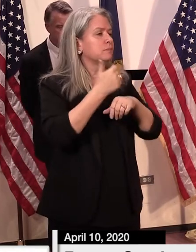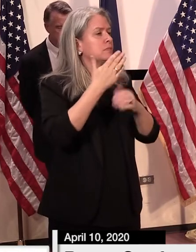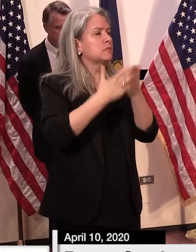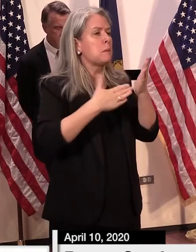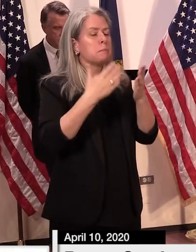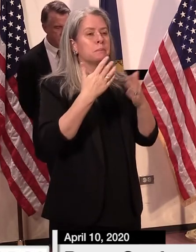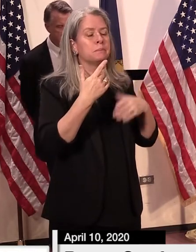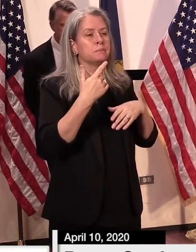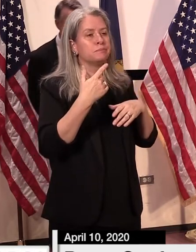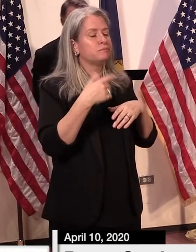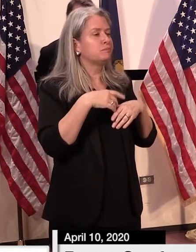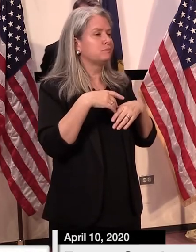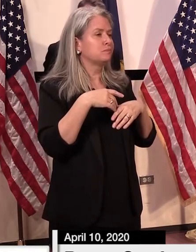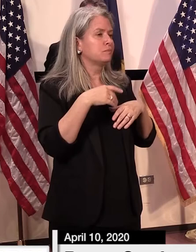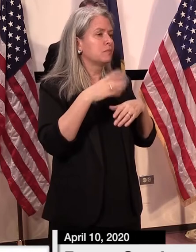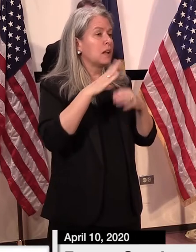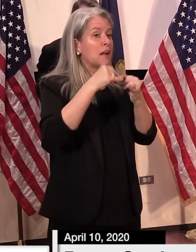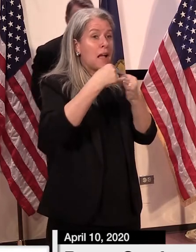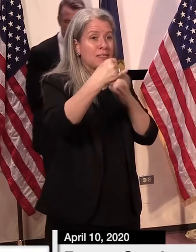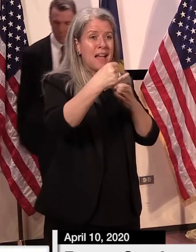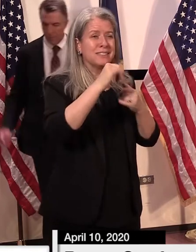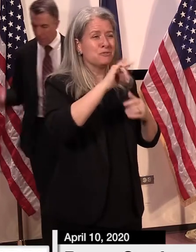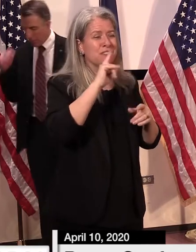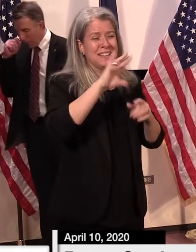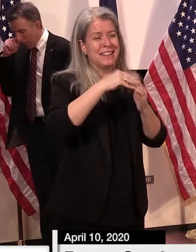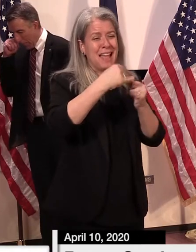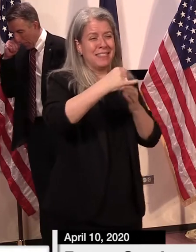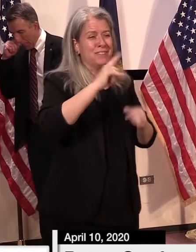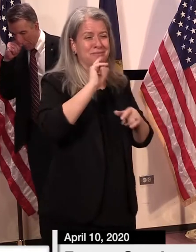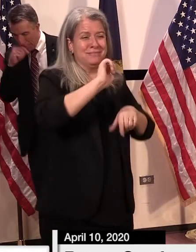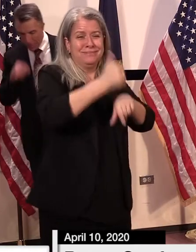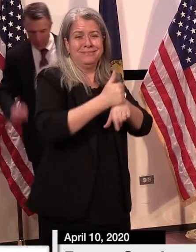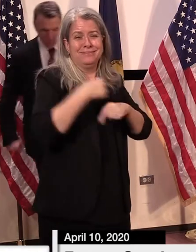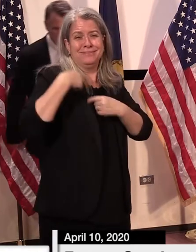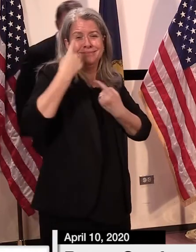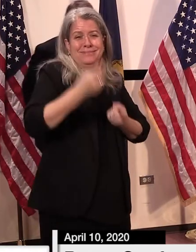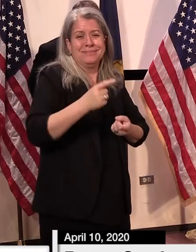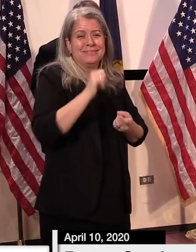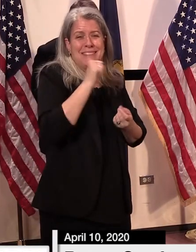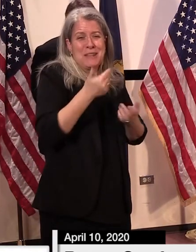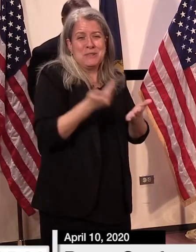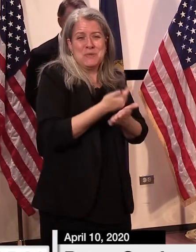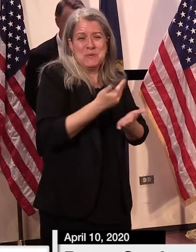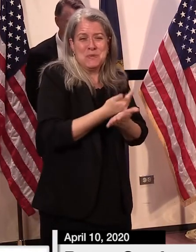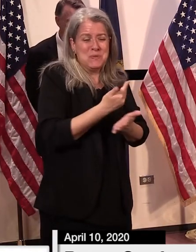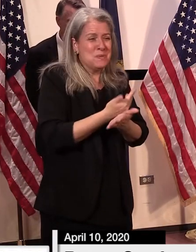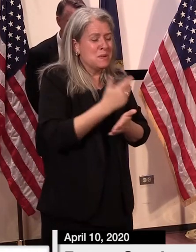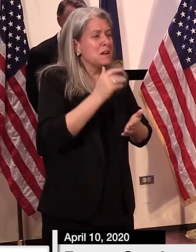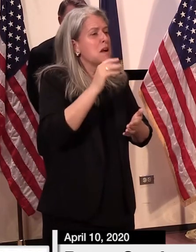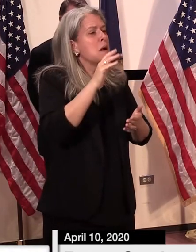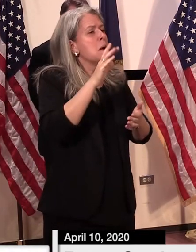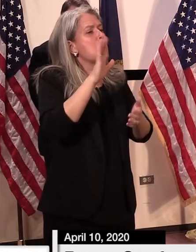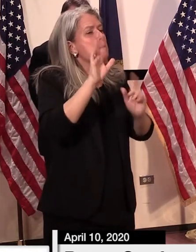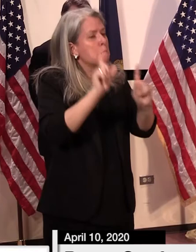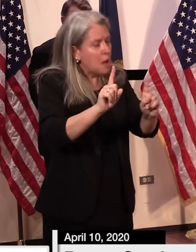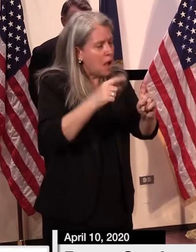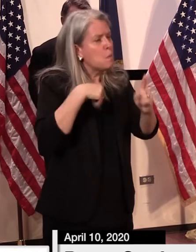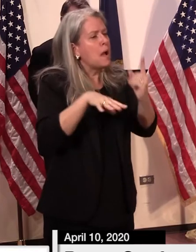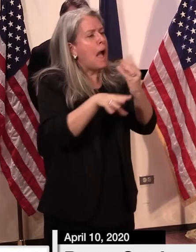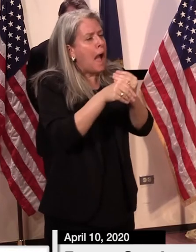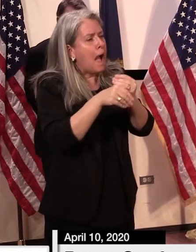have been uh i would say well established during the times we have instituted guidelines that increase